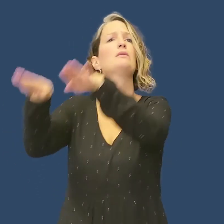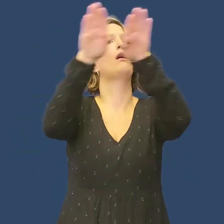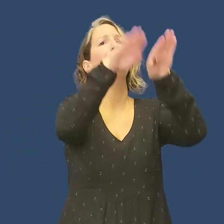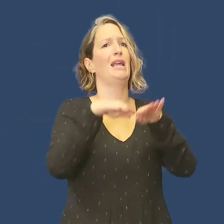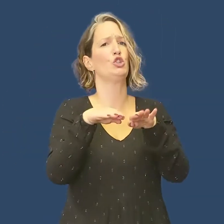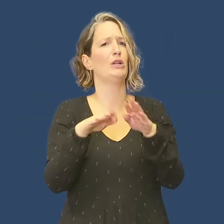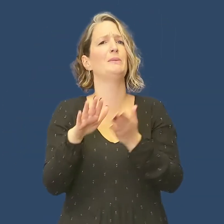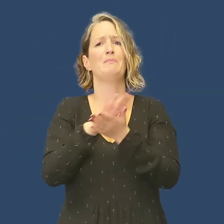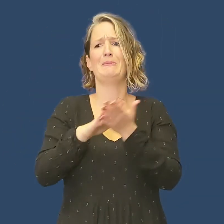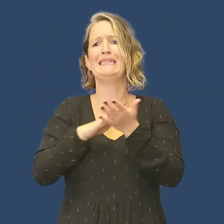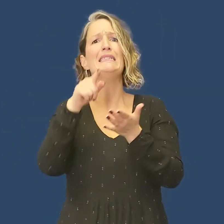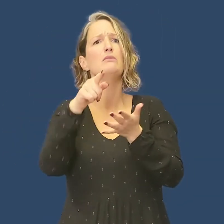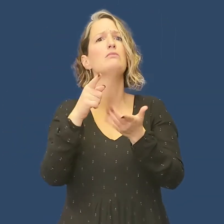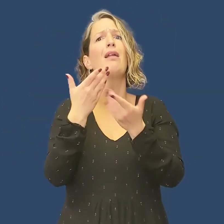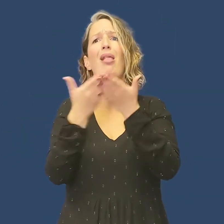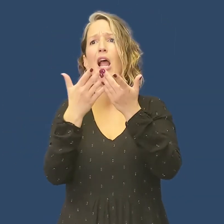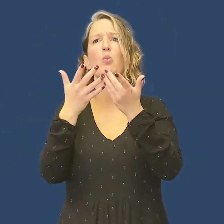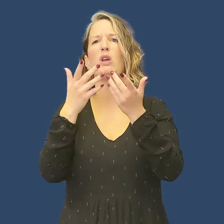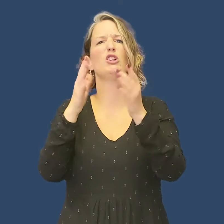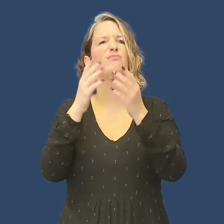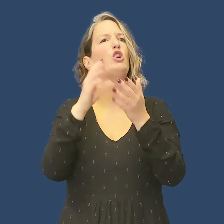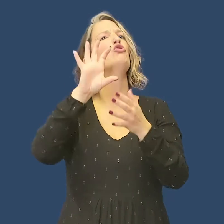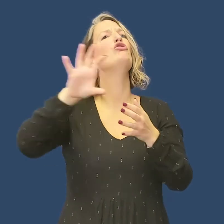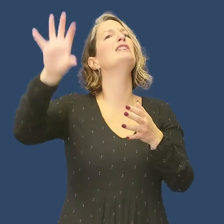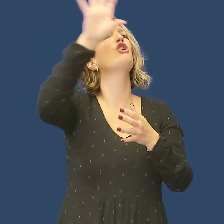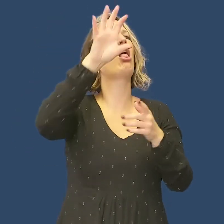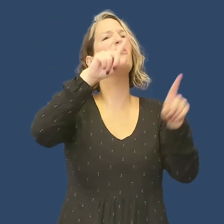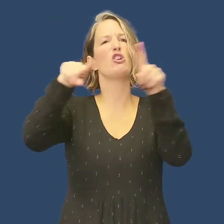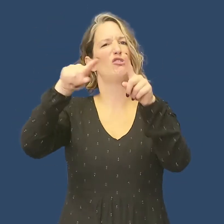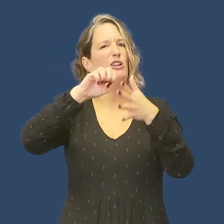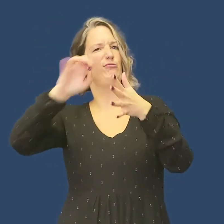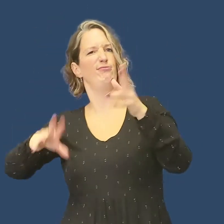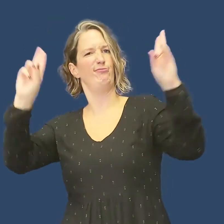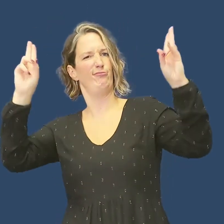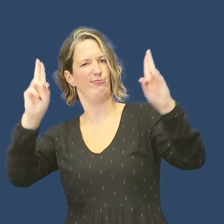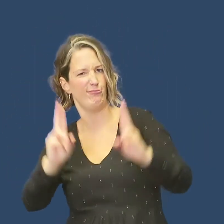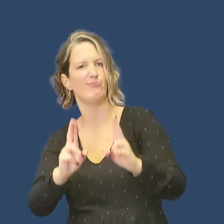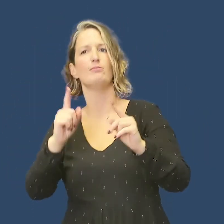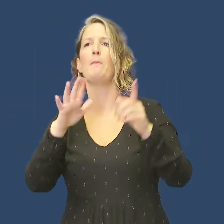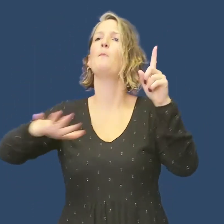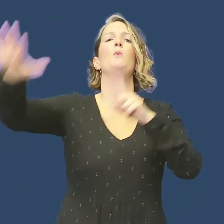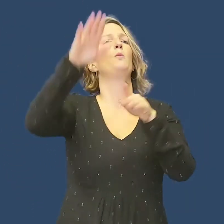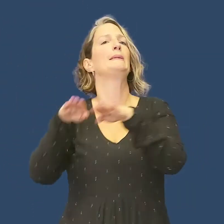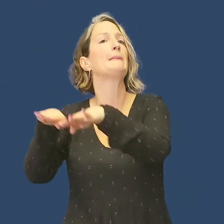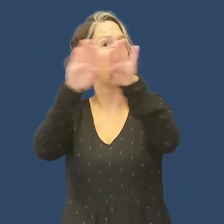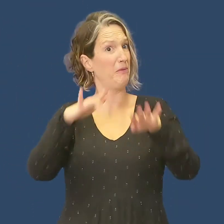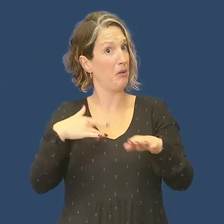language standardisation? Would the community feel okay about there being less regional variation and a more standardised use of some signs,